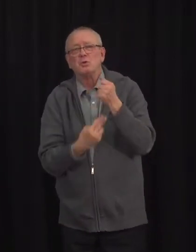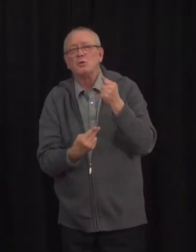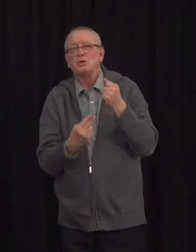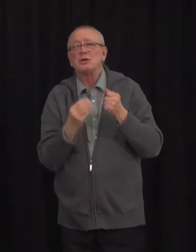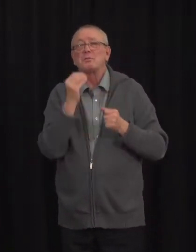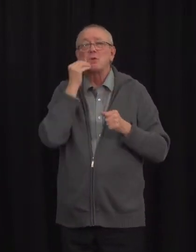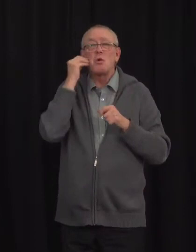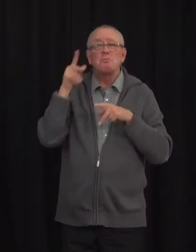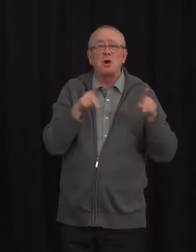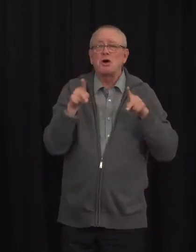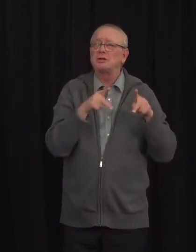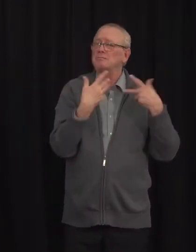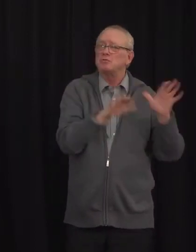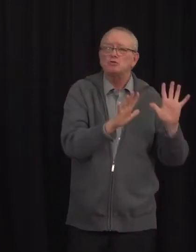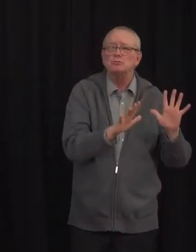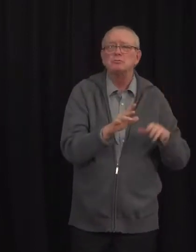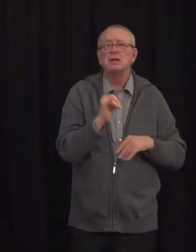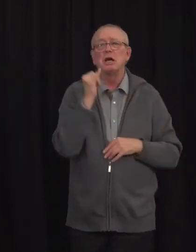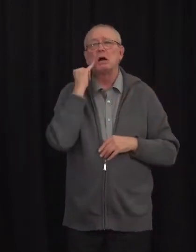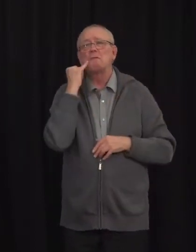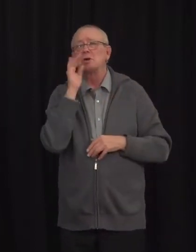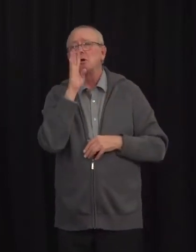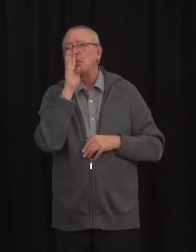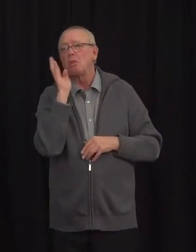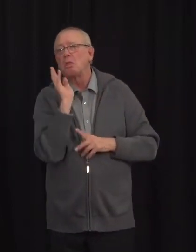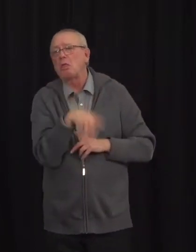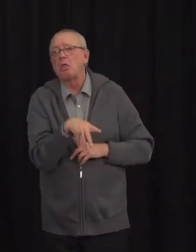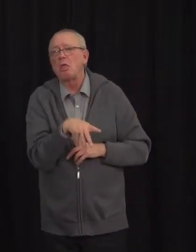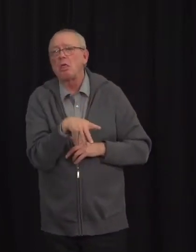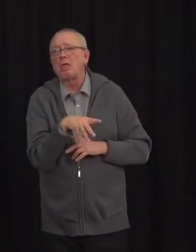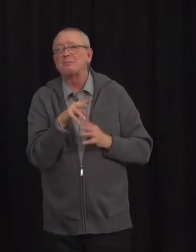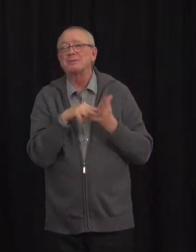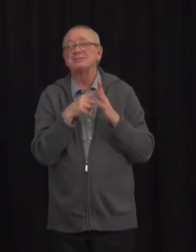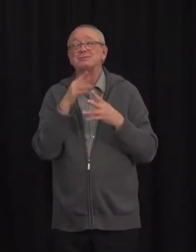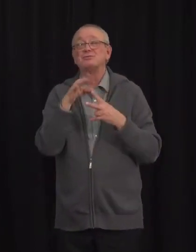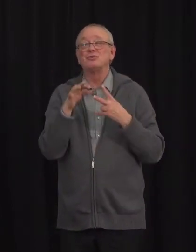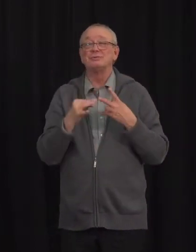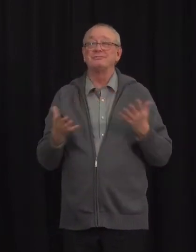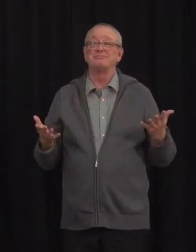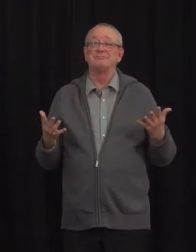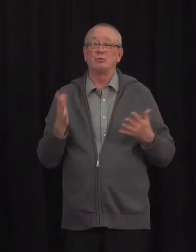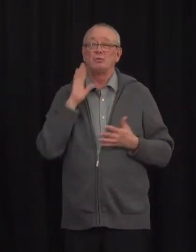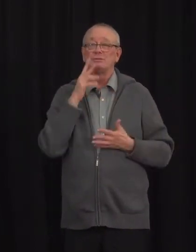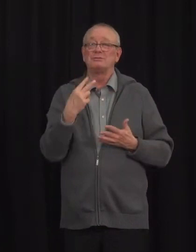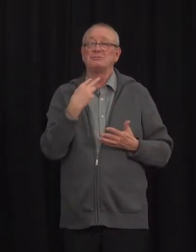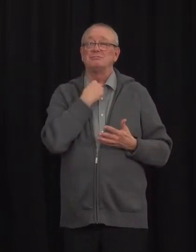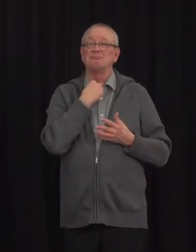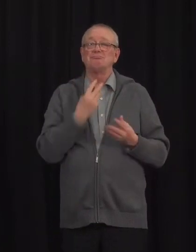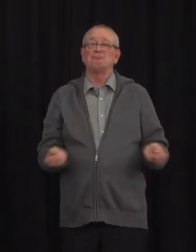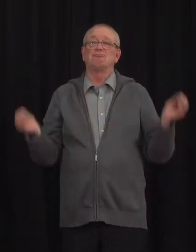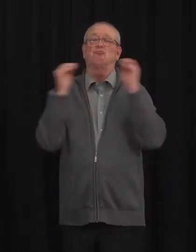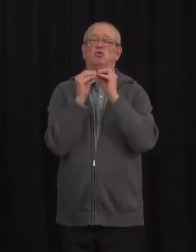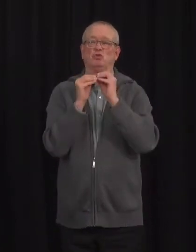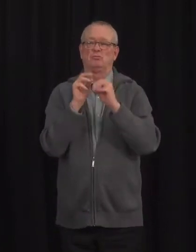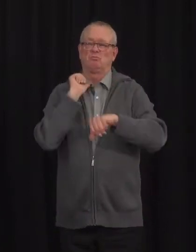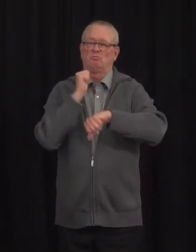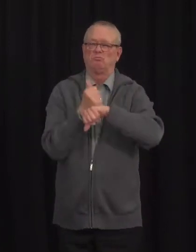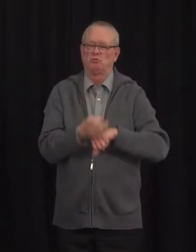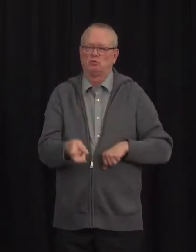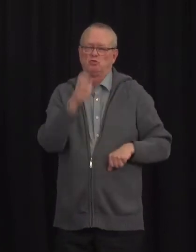example, if they don't respond, we will have no choice but to bring in more stringent measures. I don't want to do that.